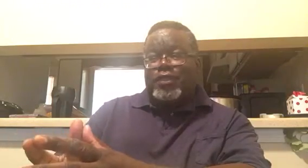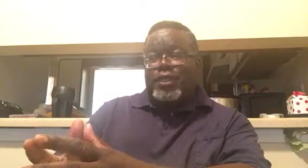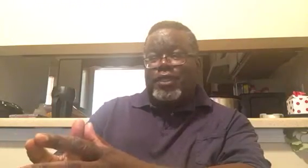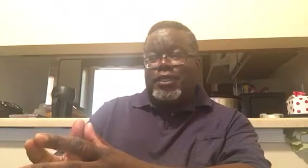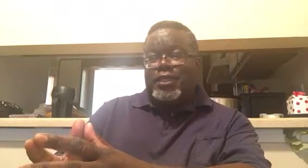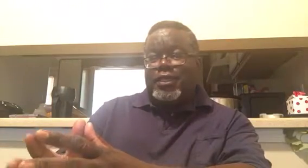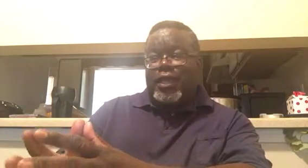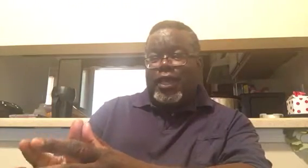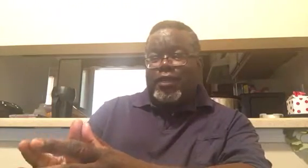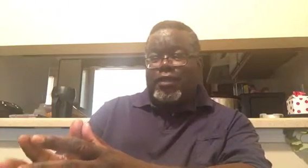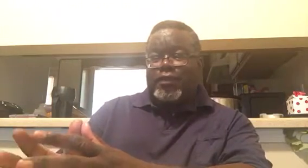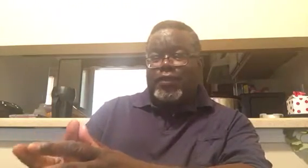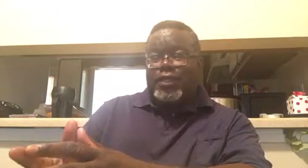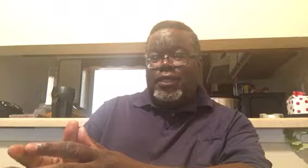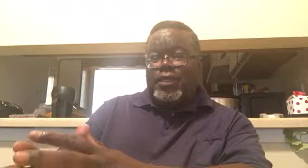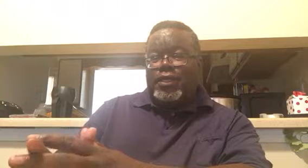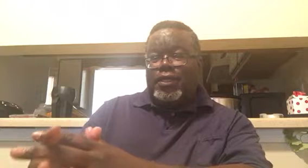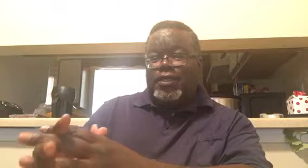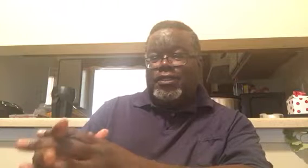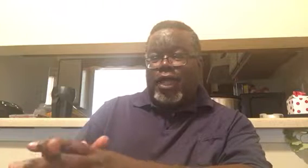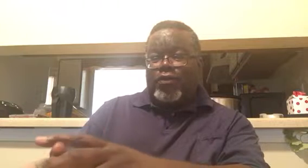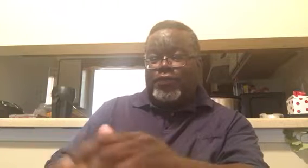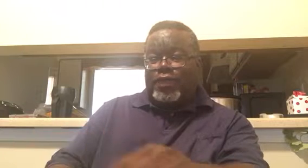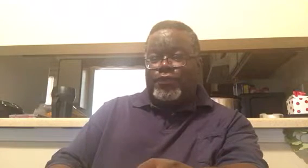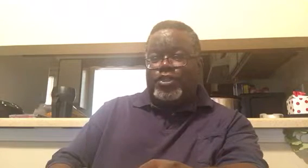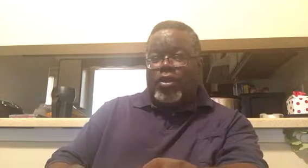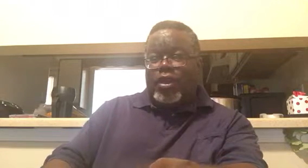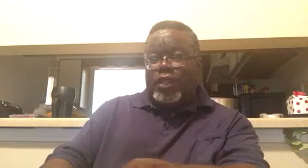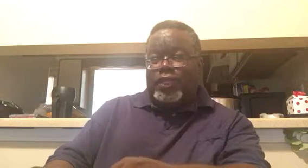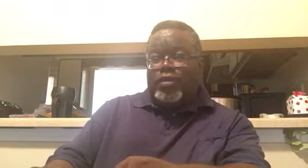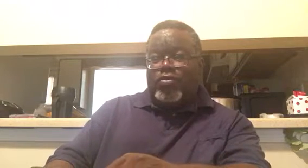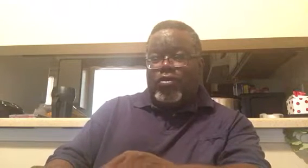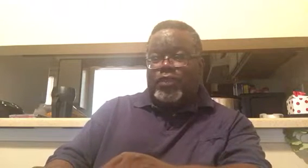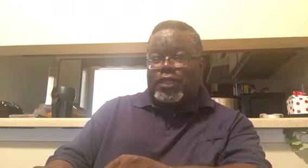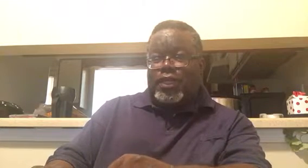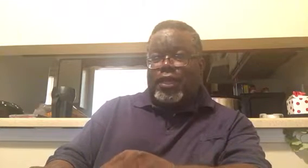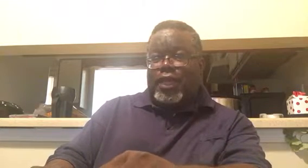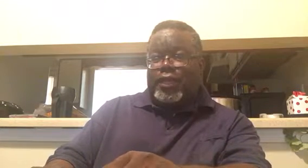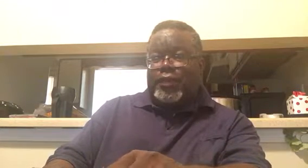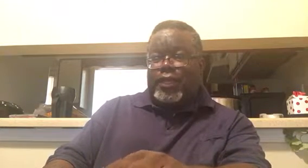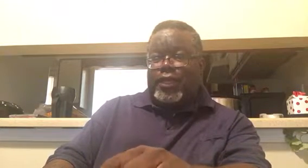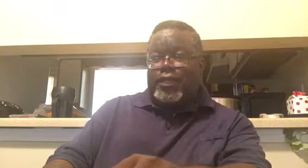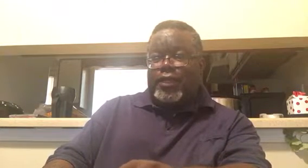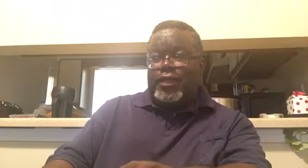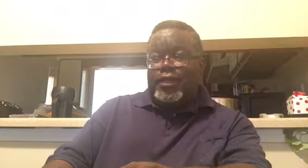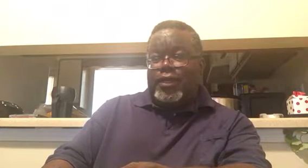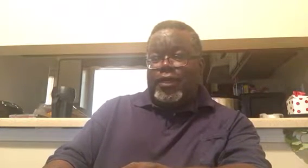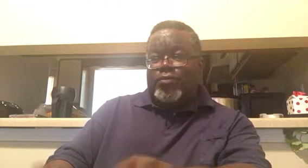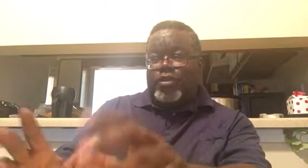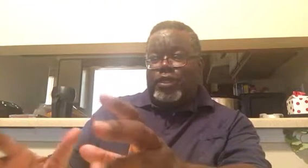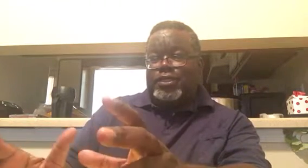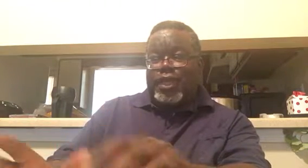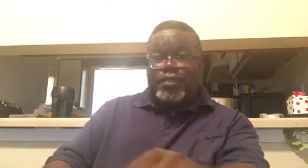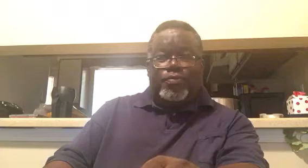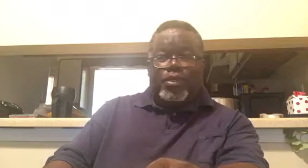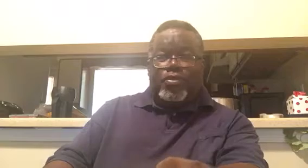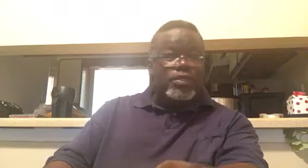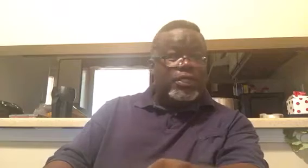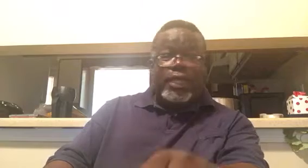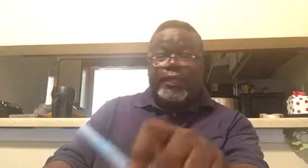Carolina, south of Charlotte, North Carolina. And I'm really excited to be on today.